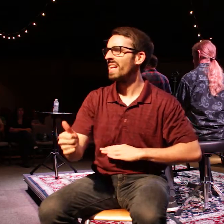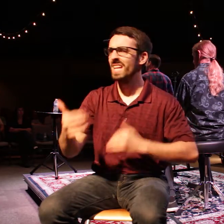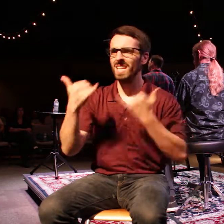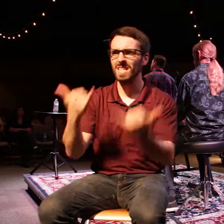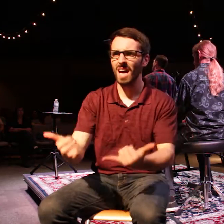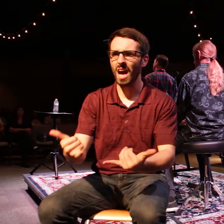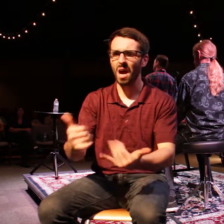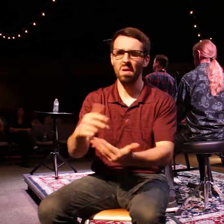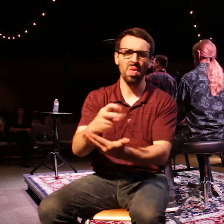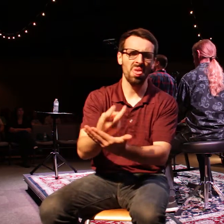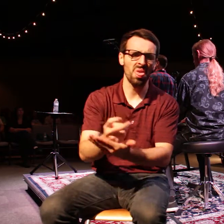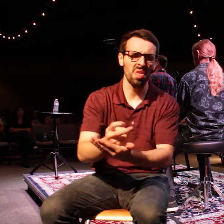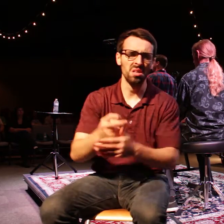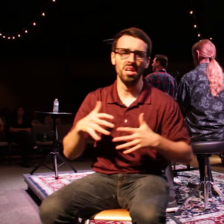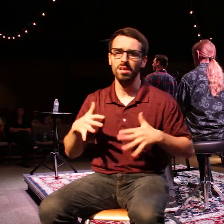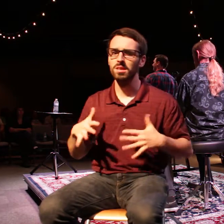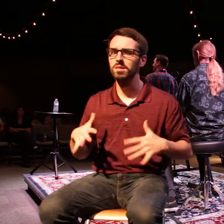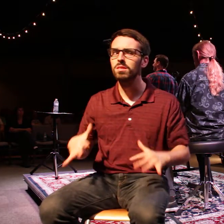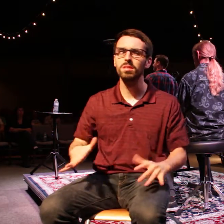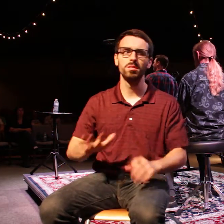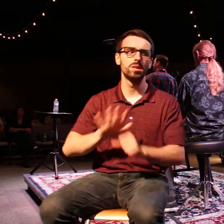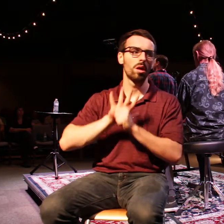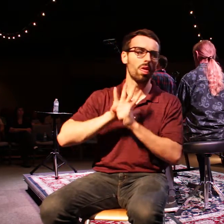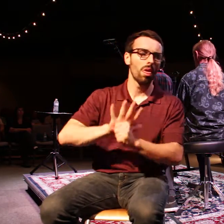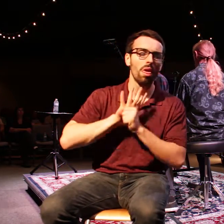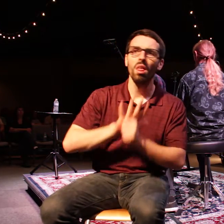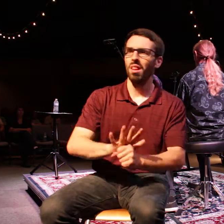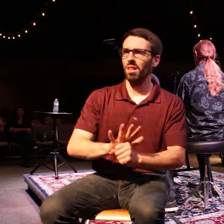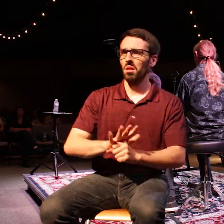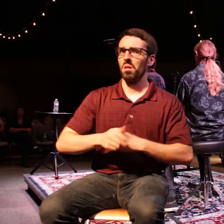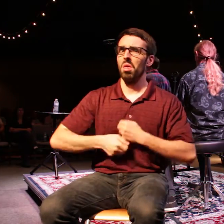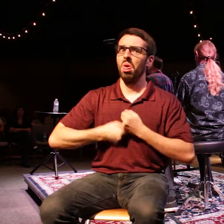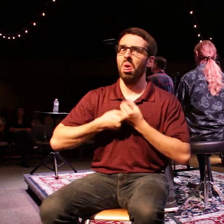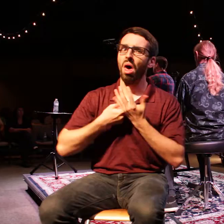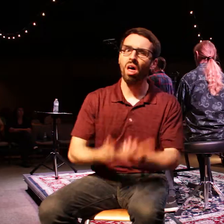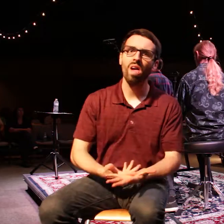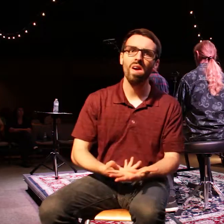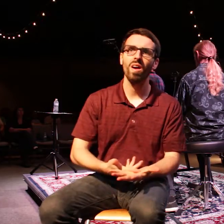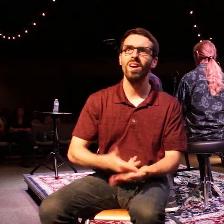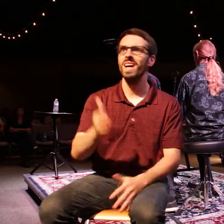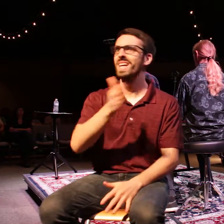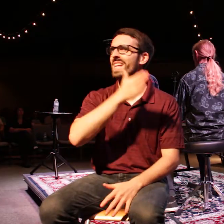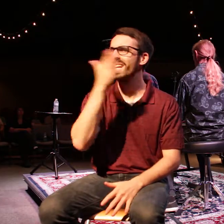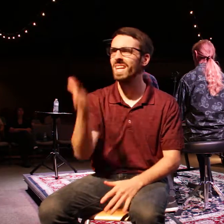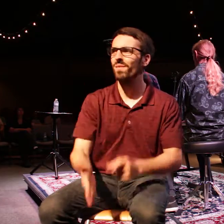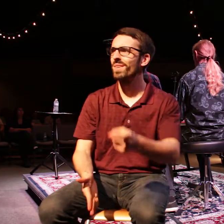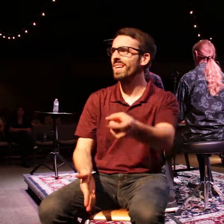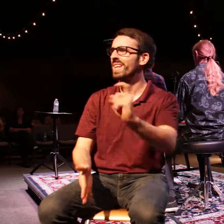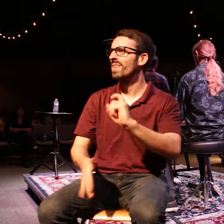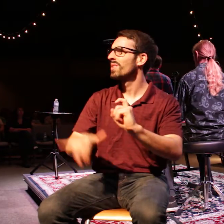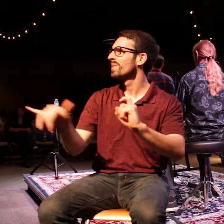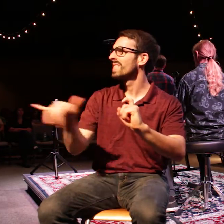exhaustion. And it will never quite give you that sense of meaning and fulfillment that you're looking for.